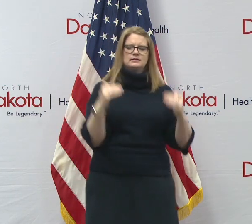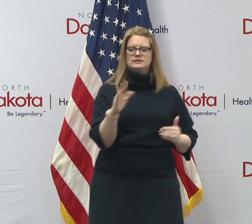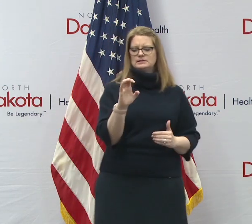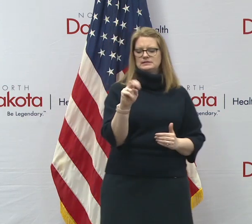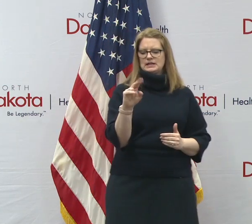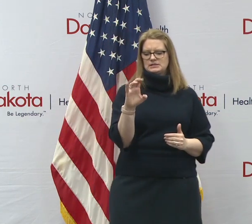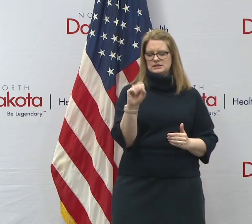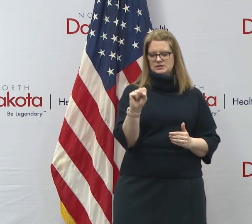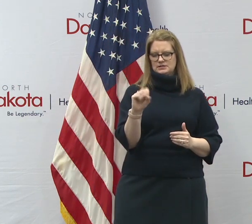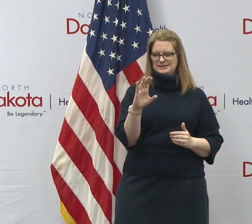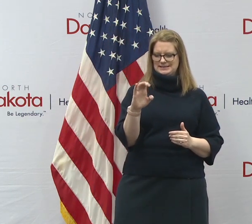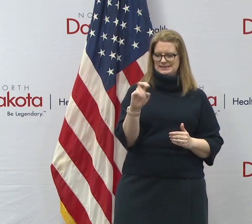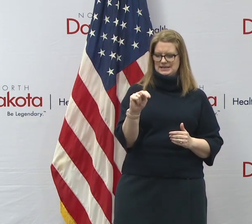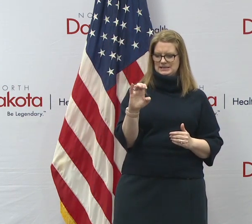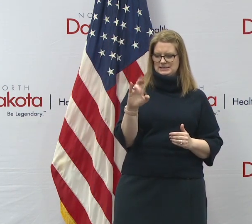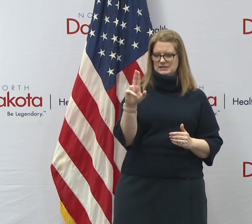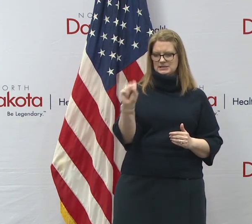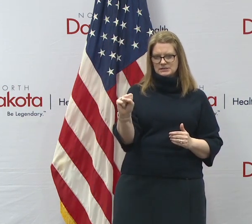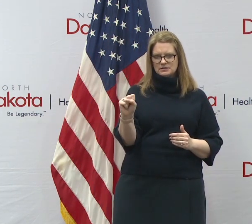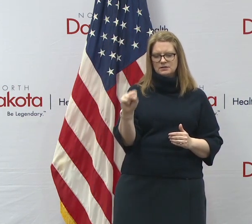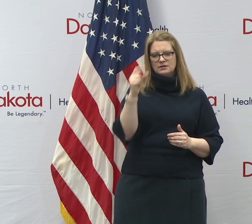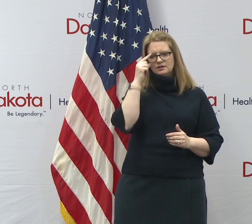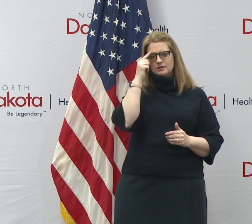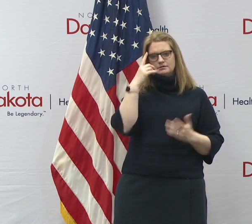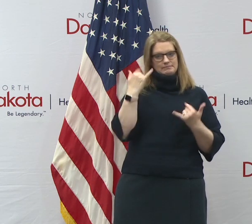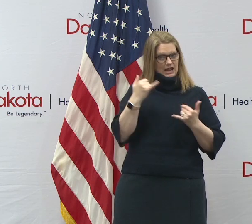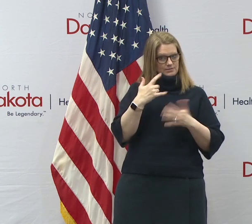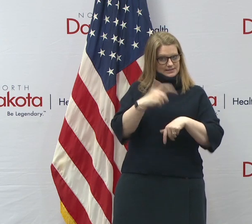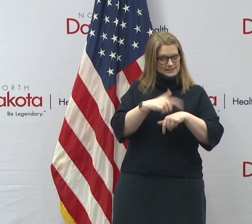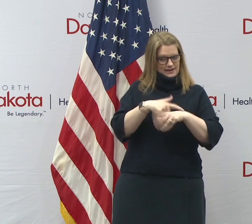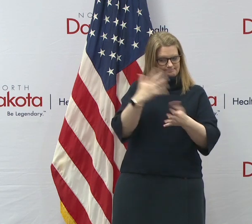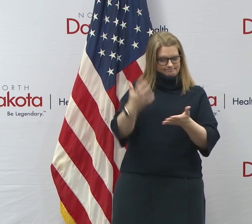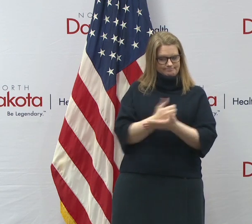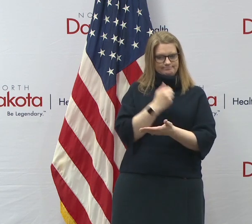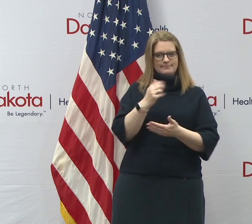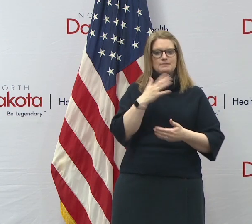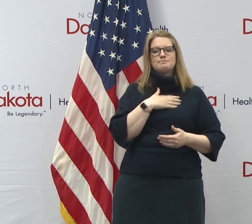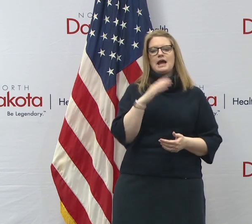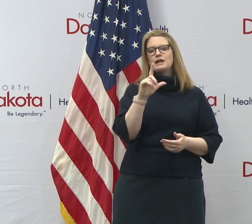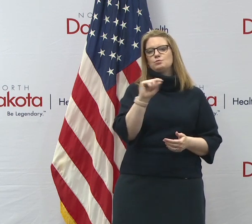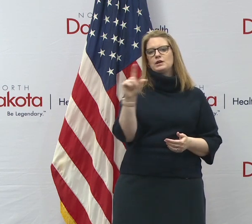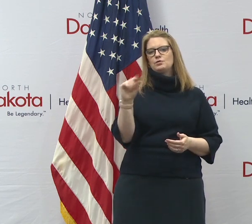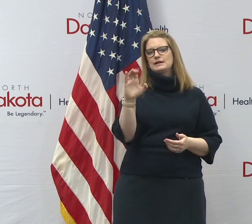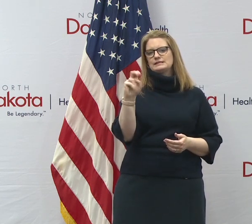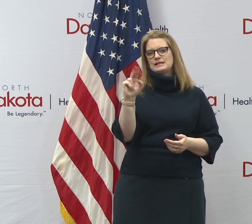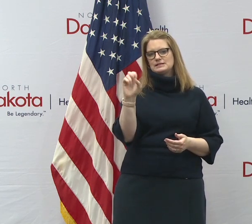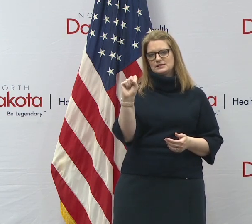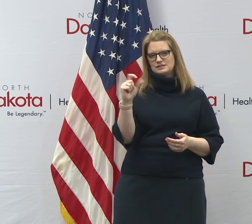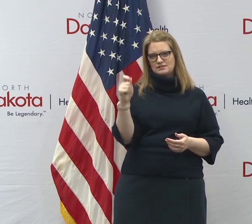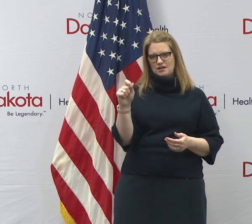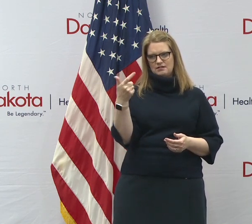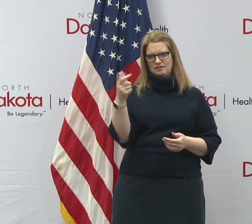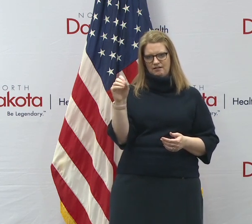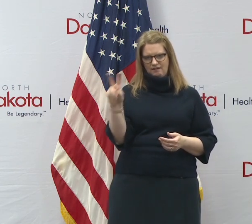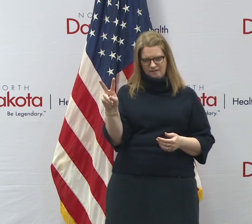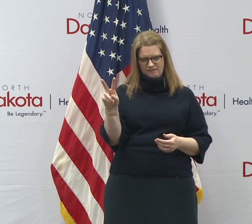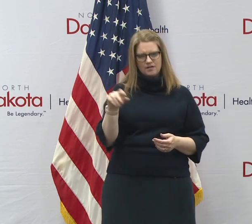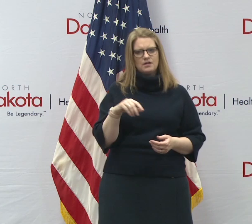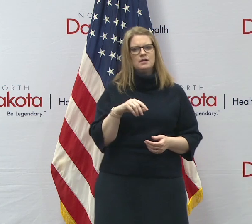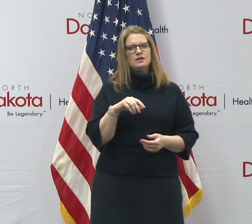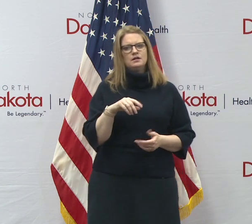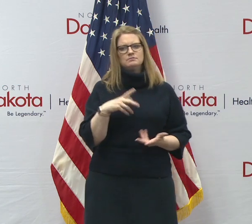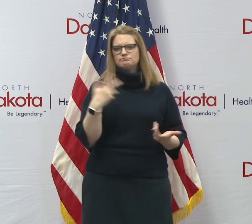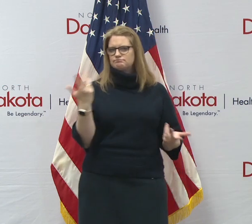we've, about this, that census time isn't right now. You can fill it out, my2020census.gov. Uh, but the, this is,